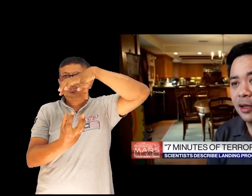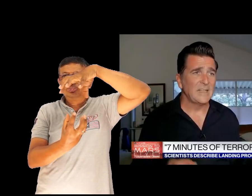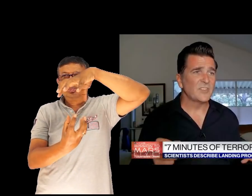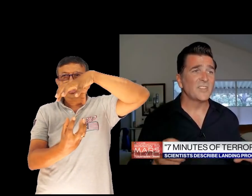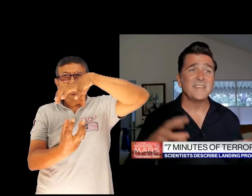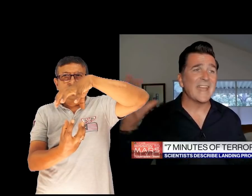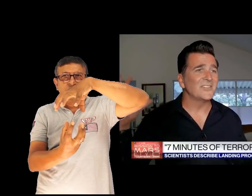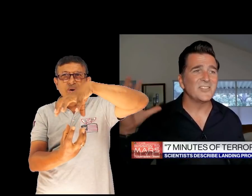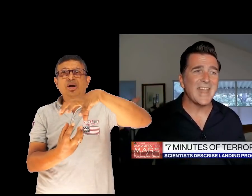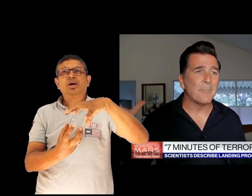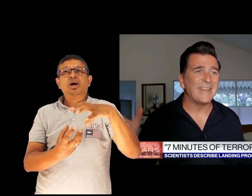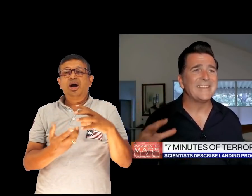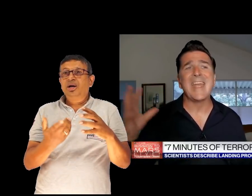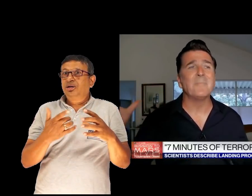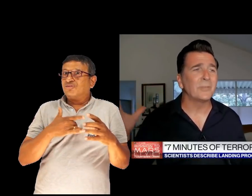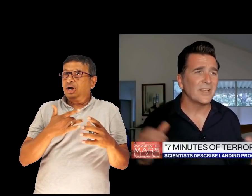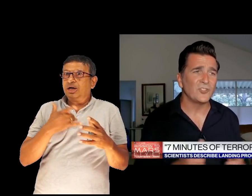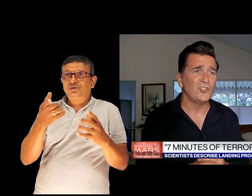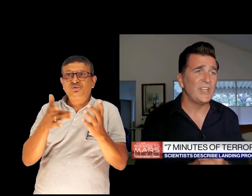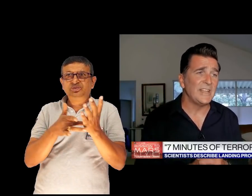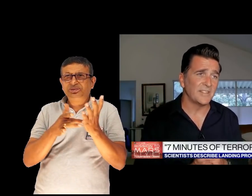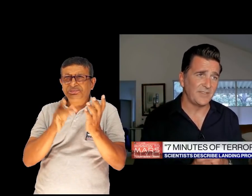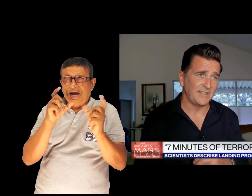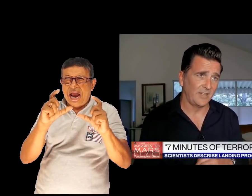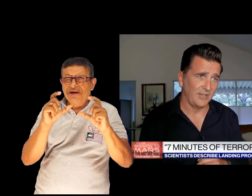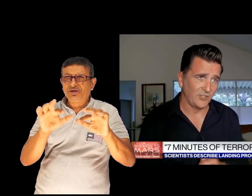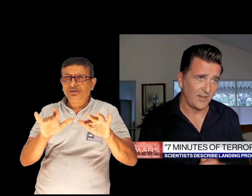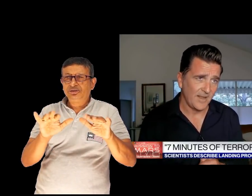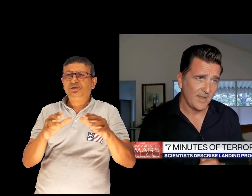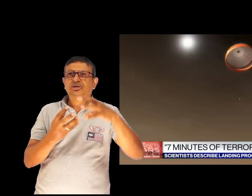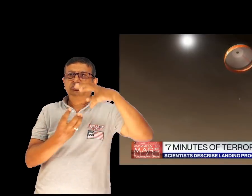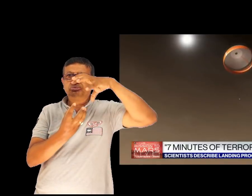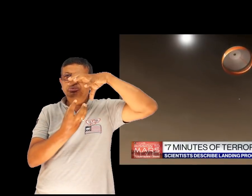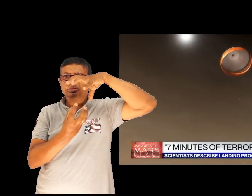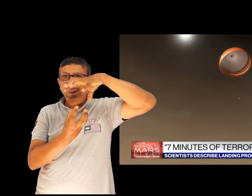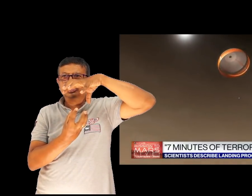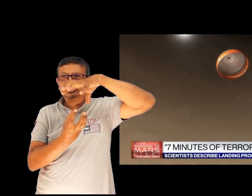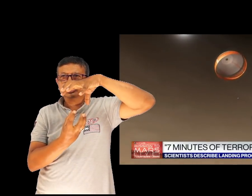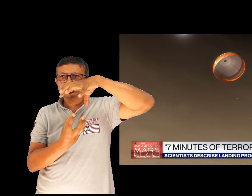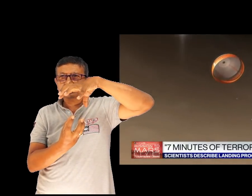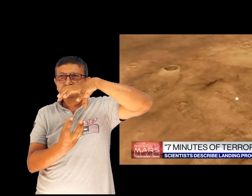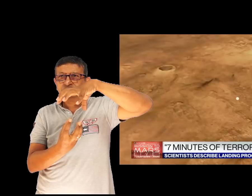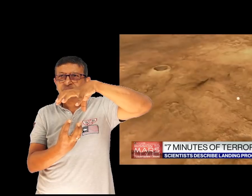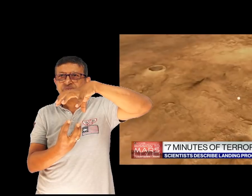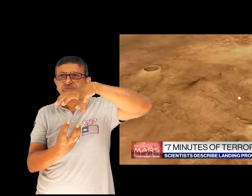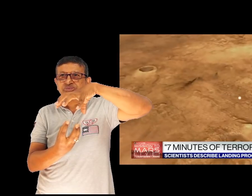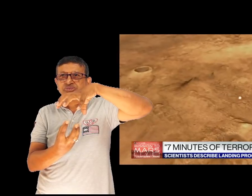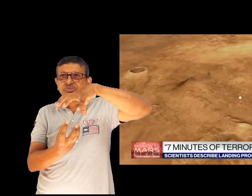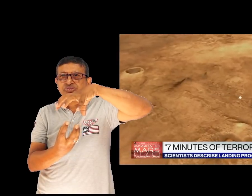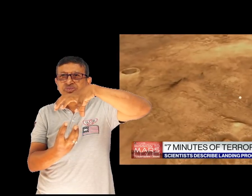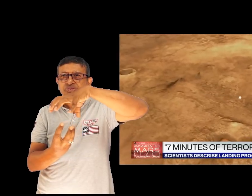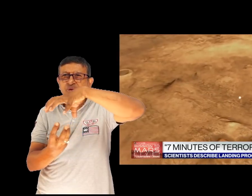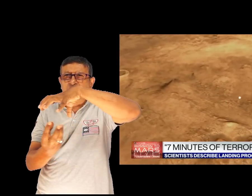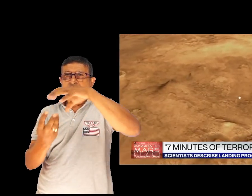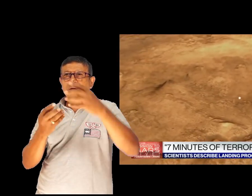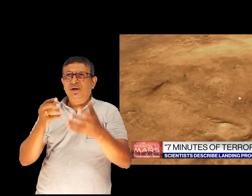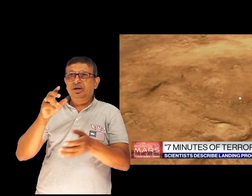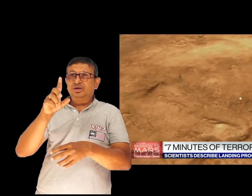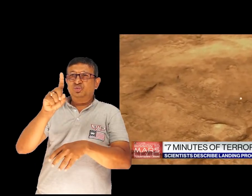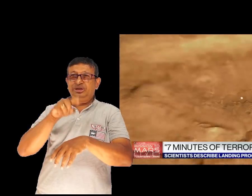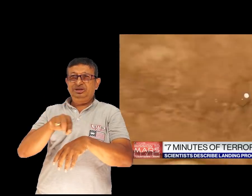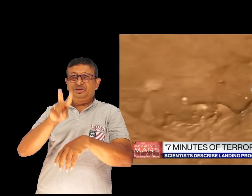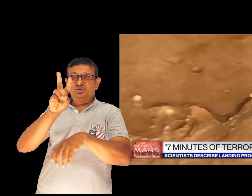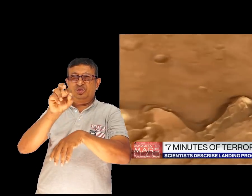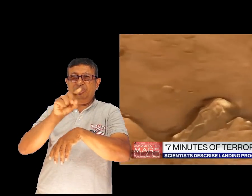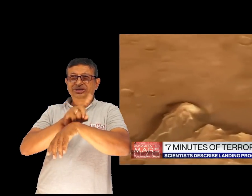opening it gives us the next snapping 10 plus g's of deceleration perseverance is the first mission to